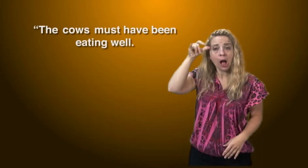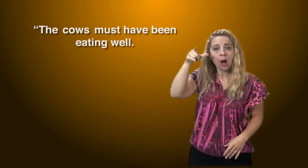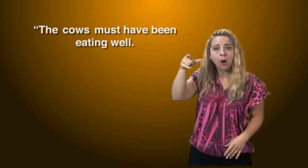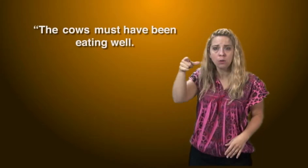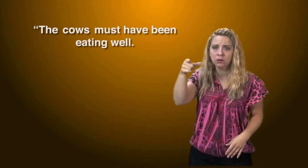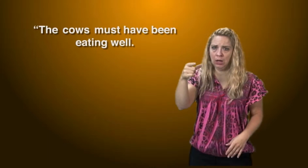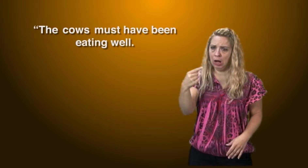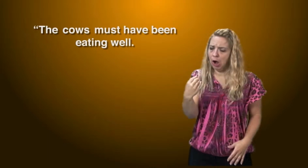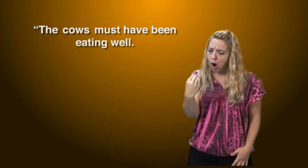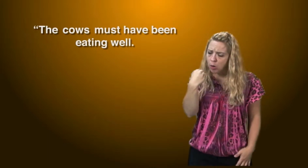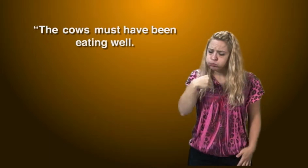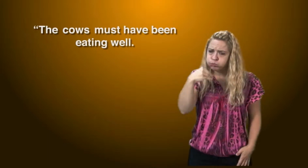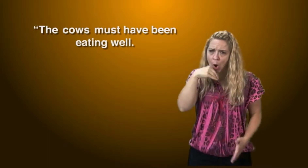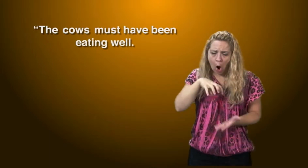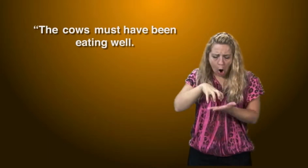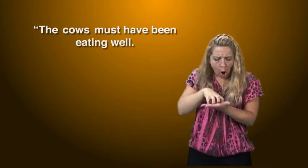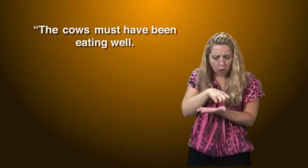The cows must have been eating well.